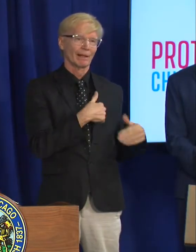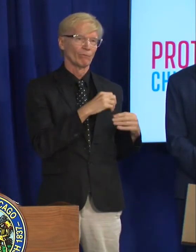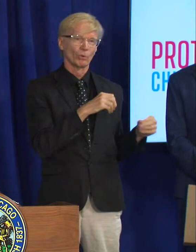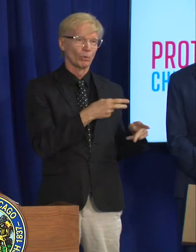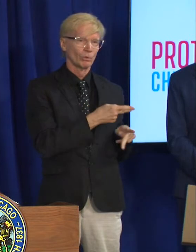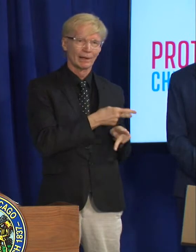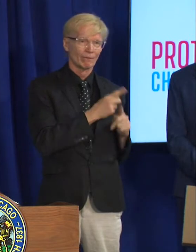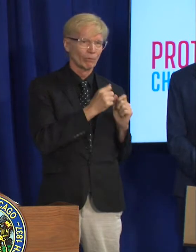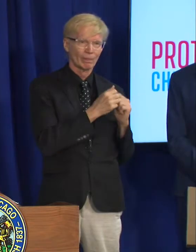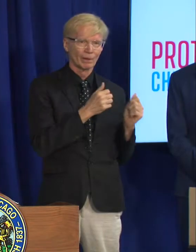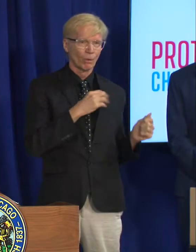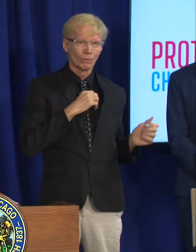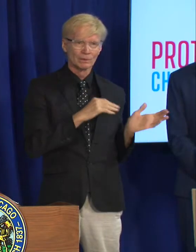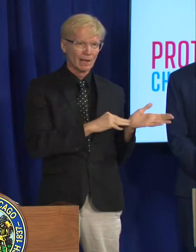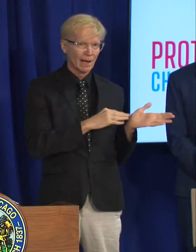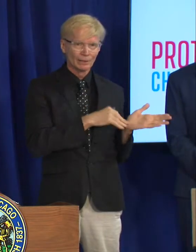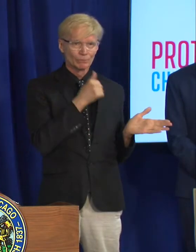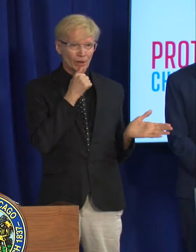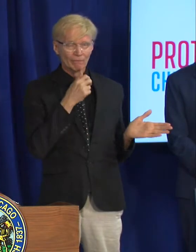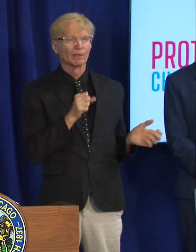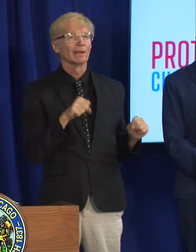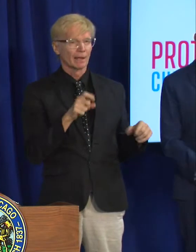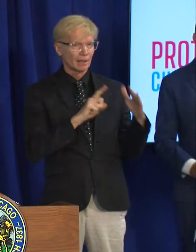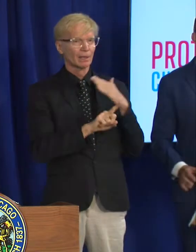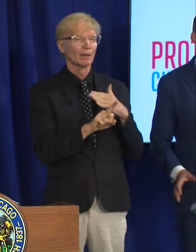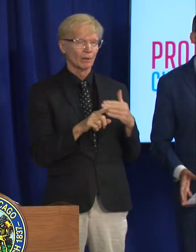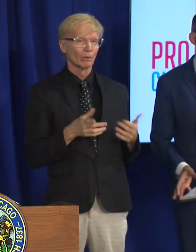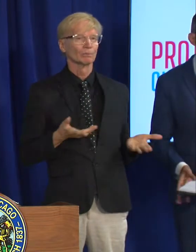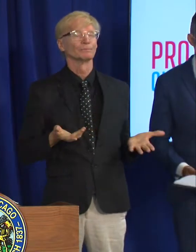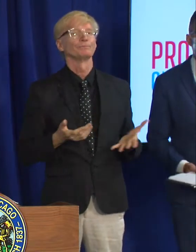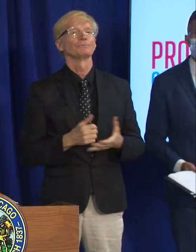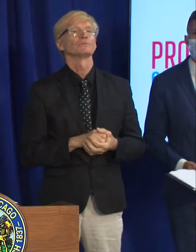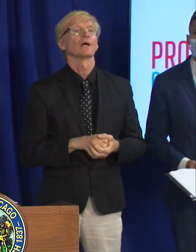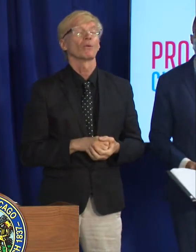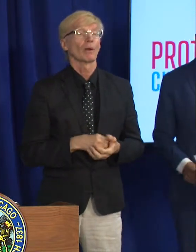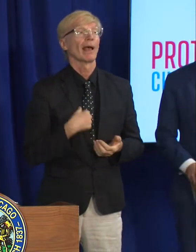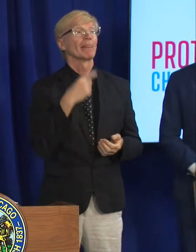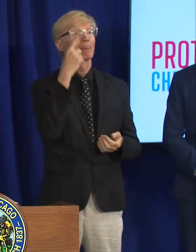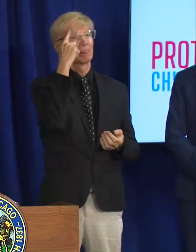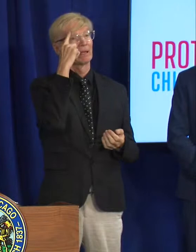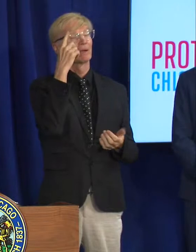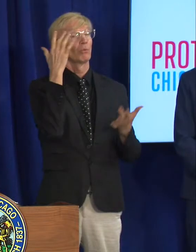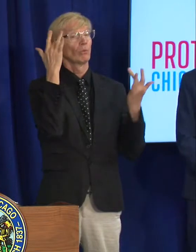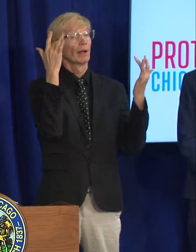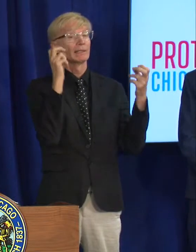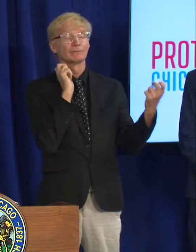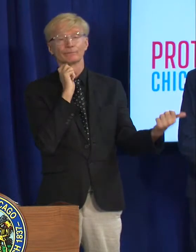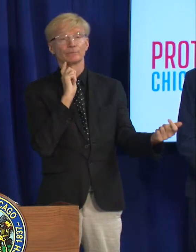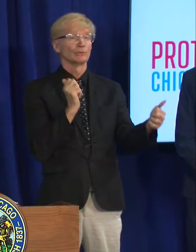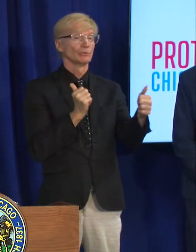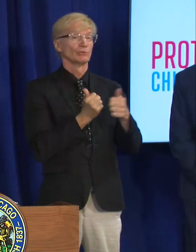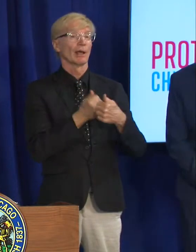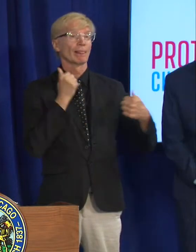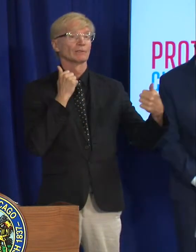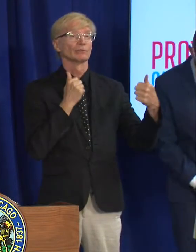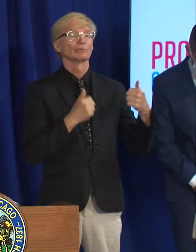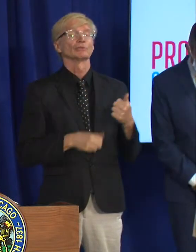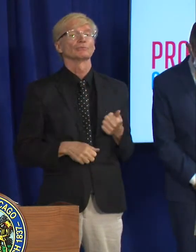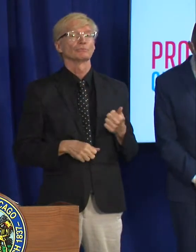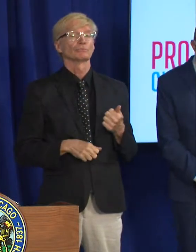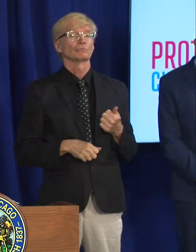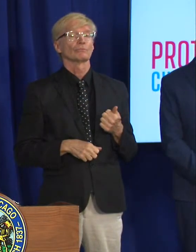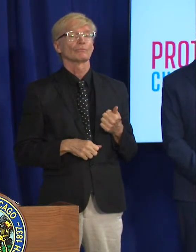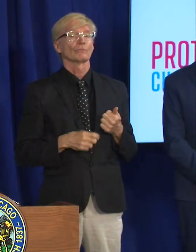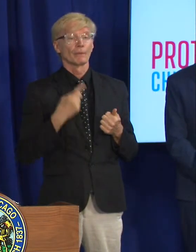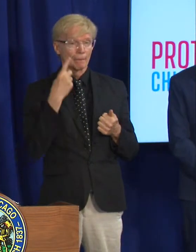care um but i think this is challenging because right now vaccine in